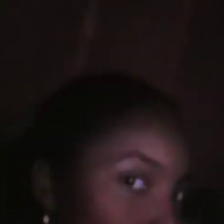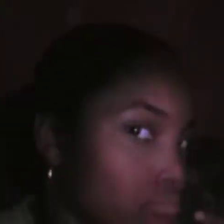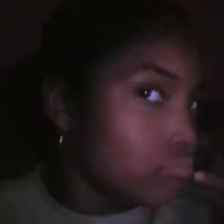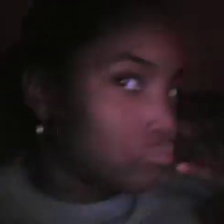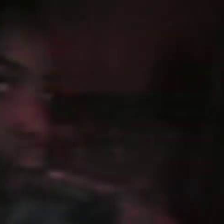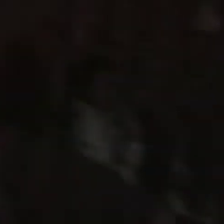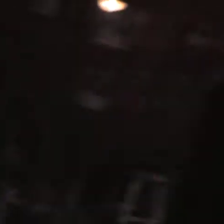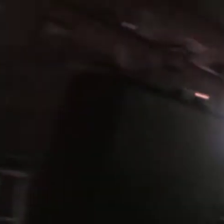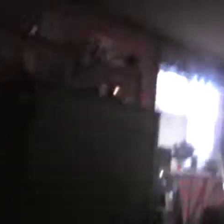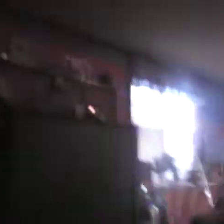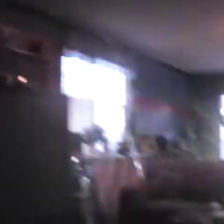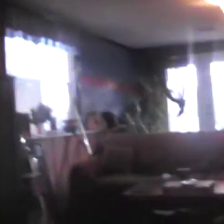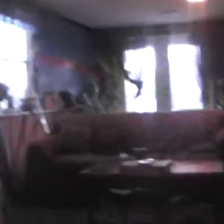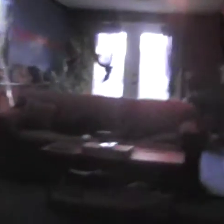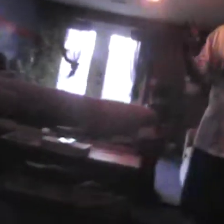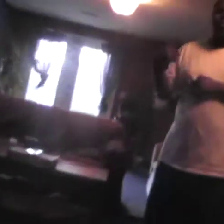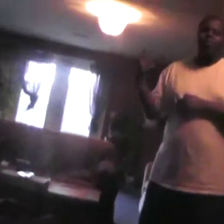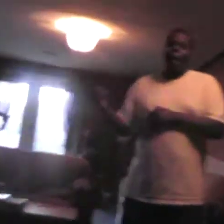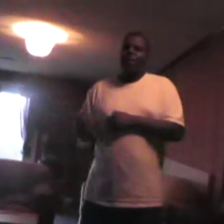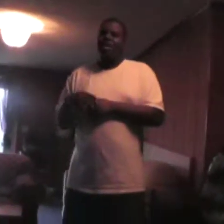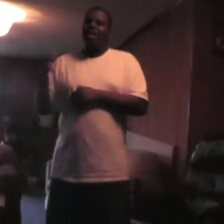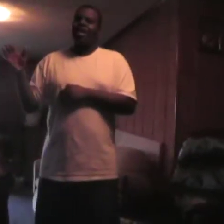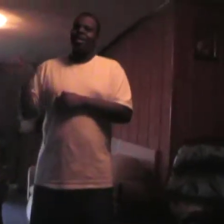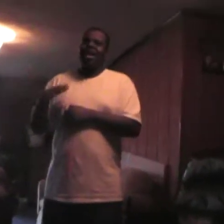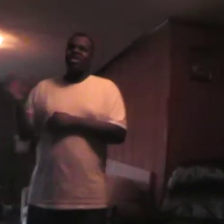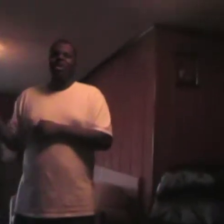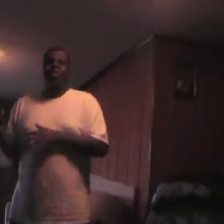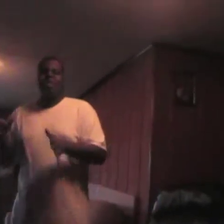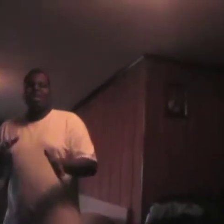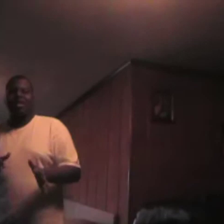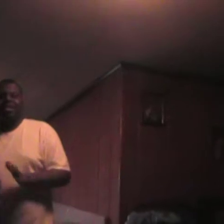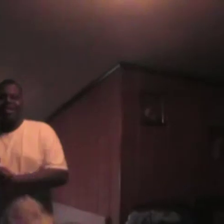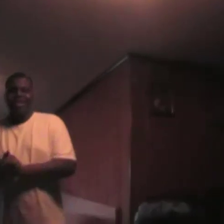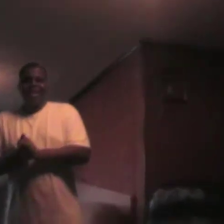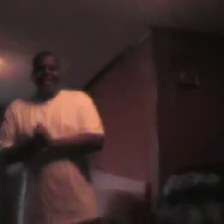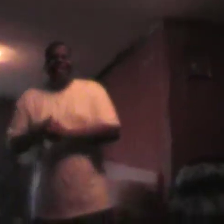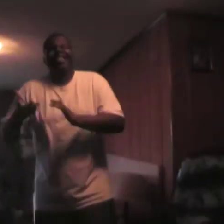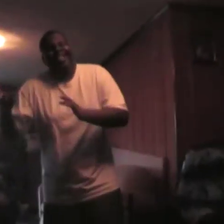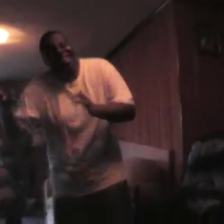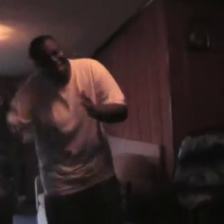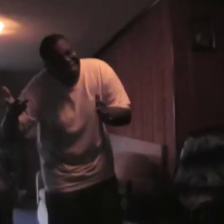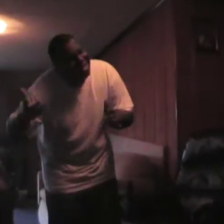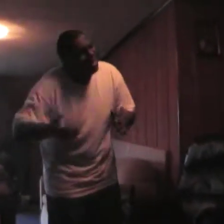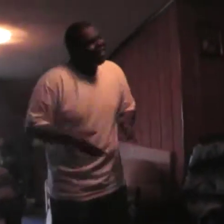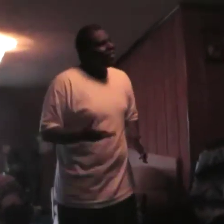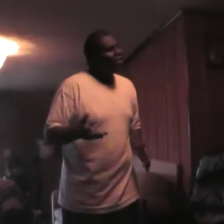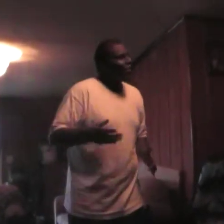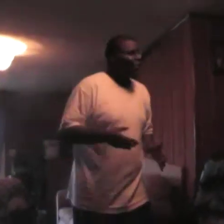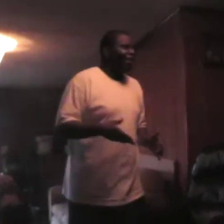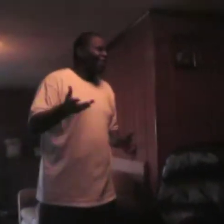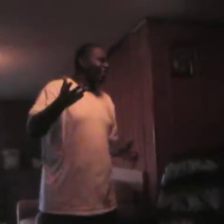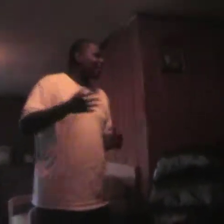I'm yes, we can. Like Barack Obama gives yes. Barack Obama, you have to get that president's name right. Okay.